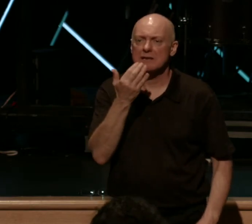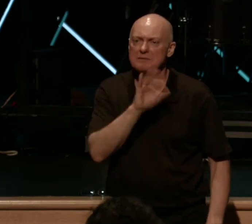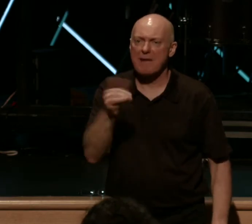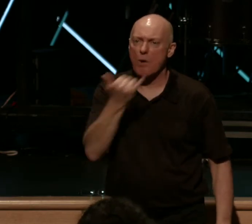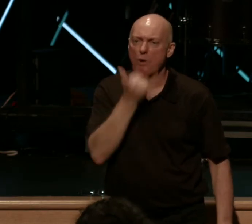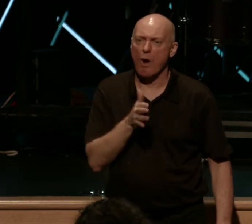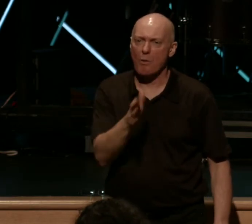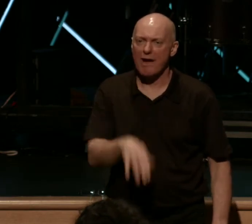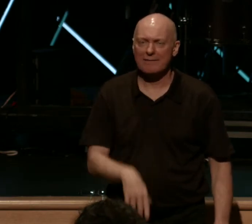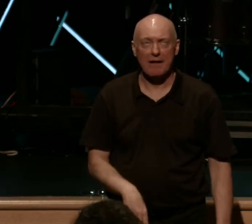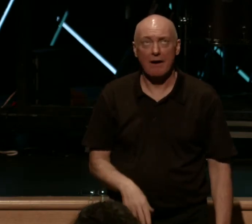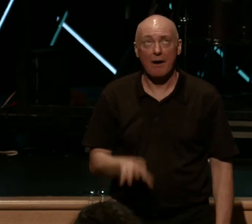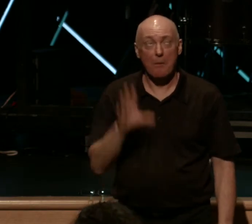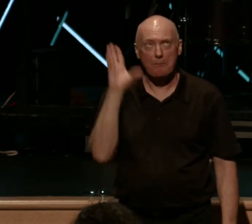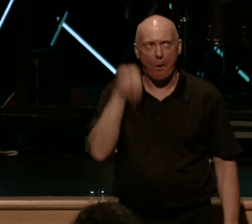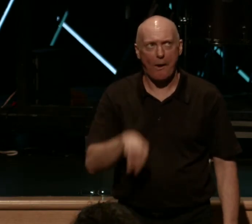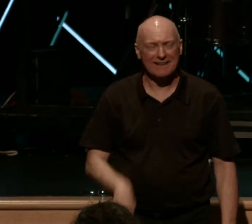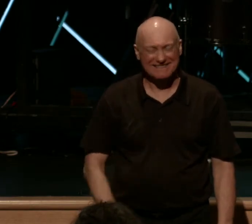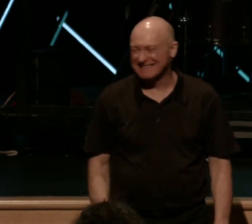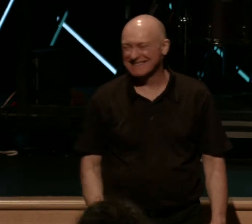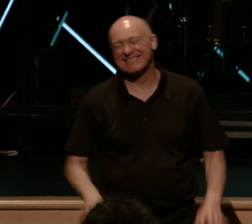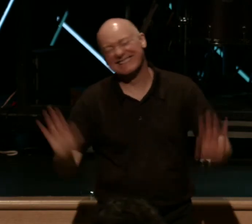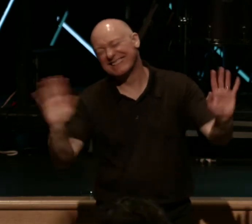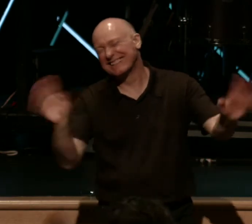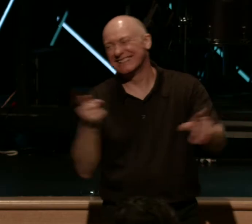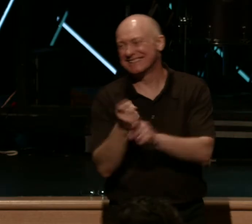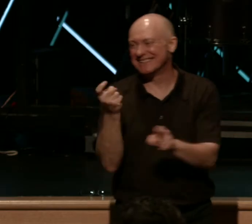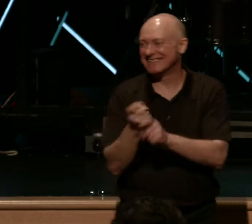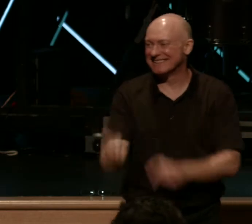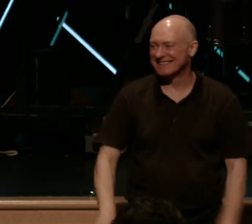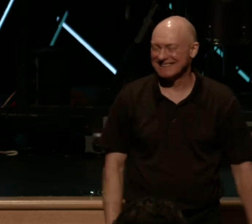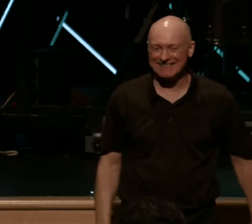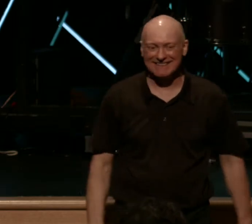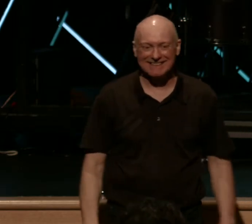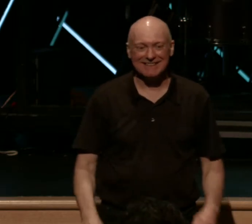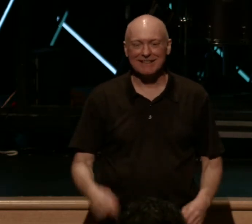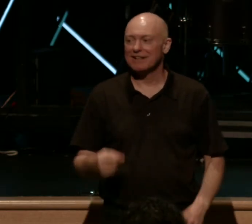I'm playing. He'd actually say that about me, right? It's actually I-E, not Y.